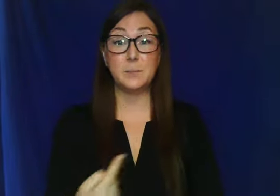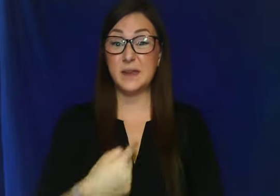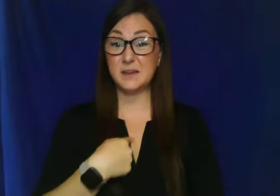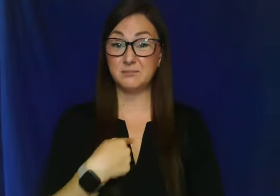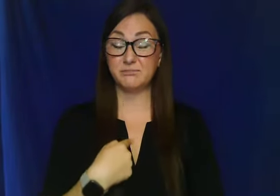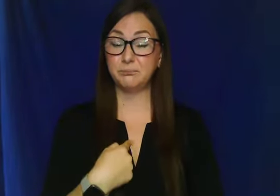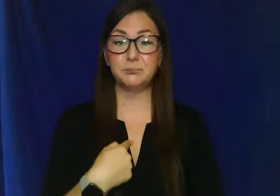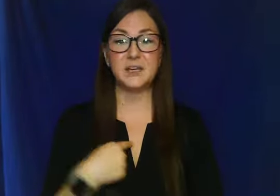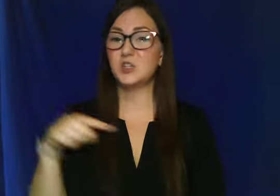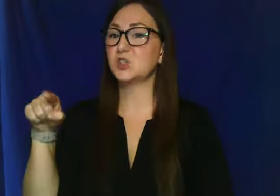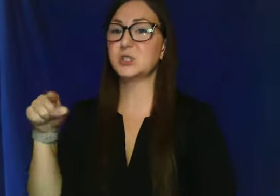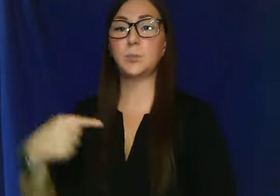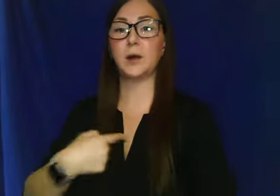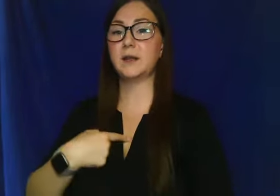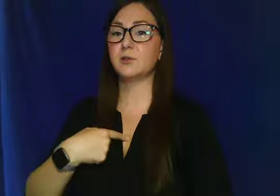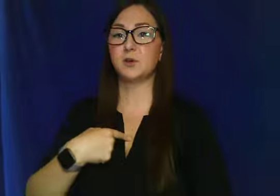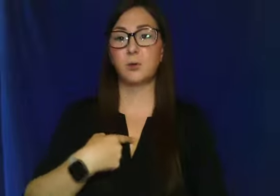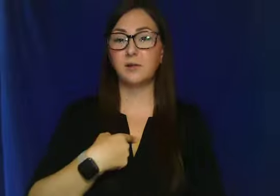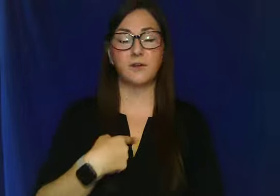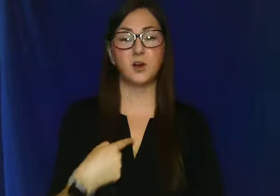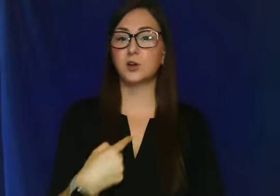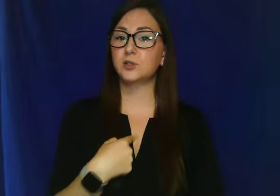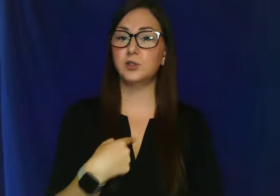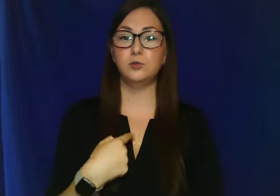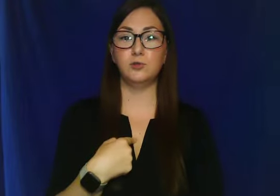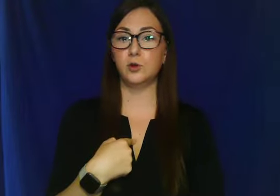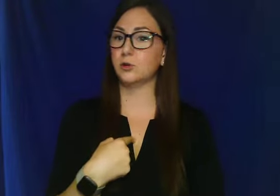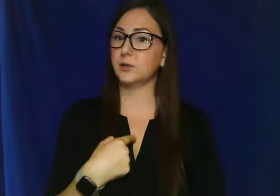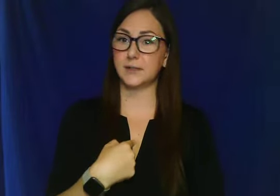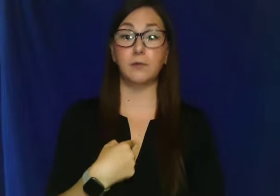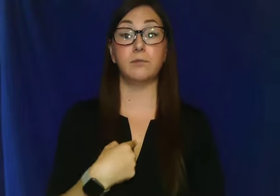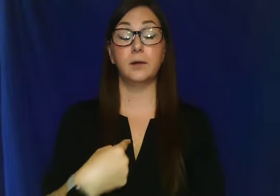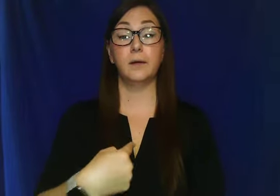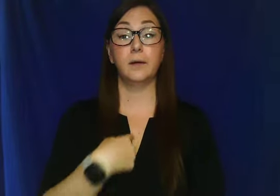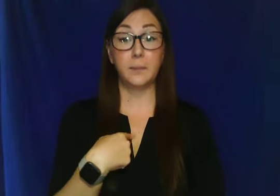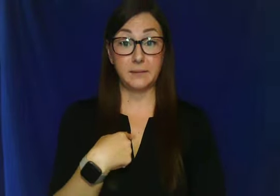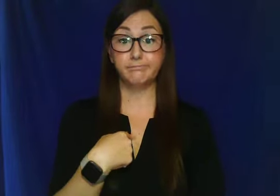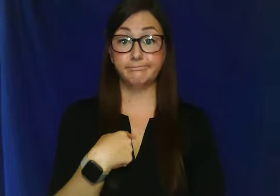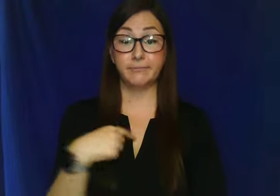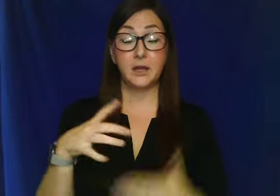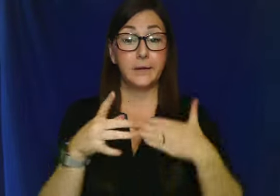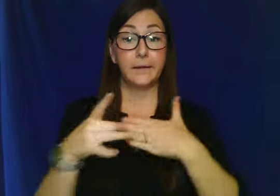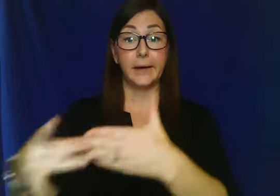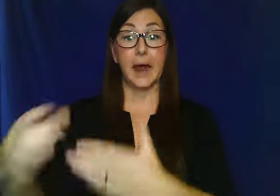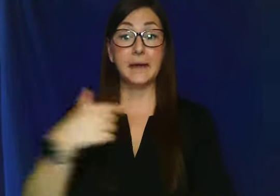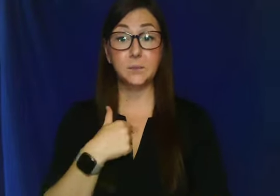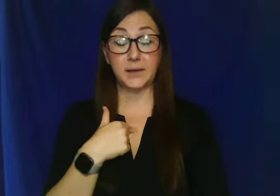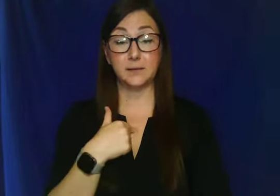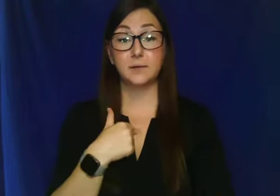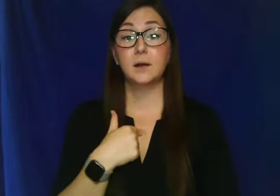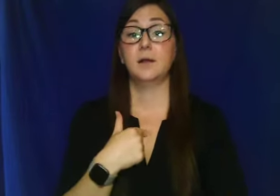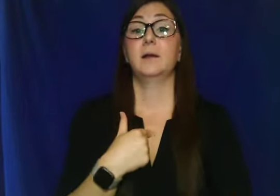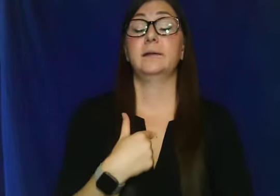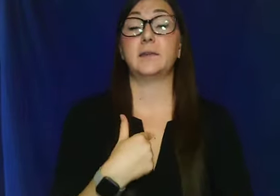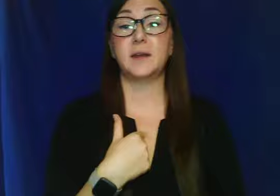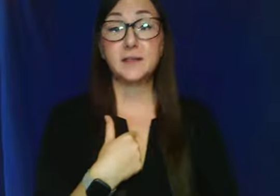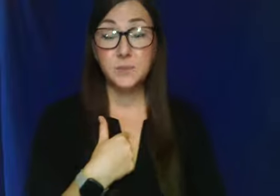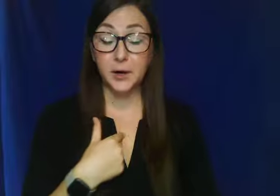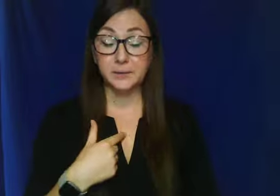me. You're just pointing with your pointy finger to yourself. Me. Guide me. Now the next part,